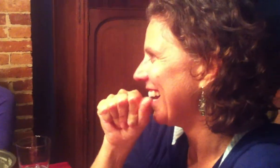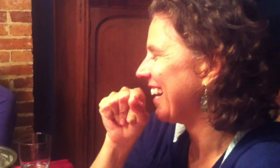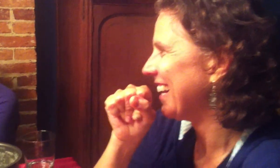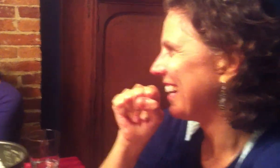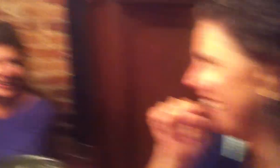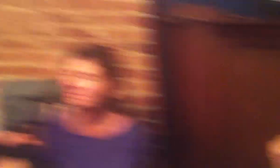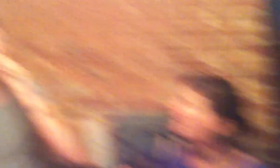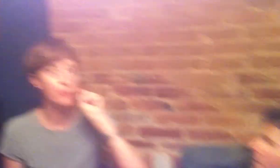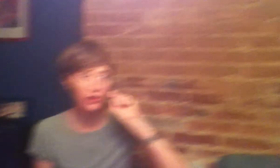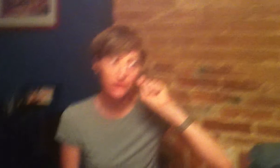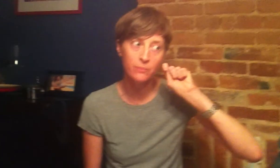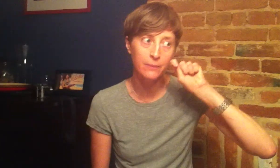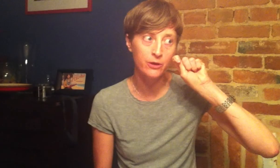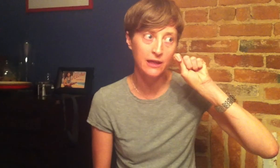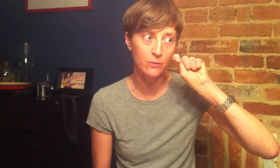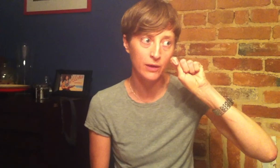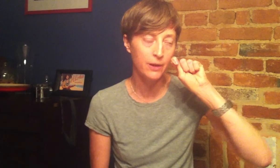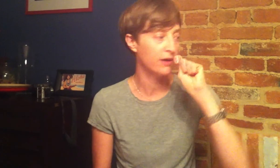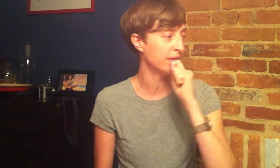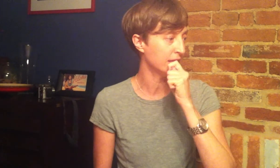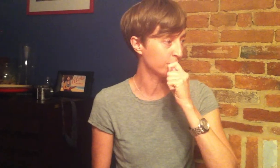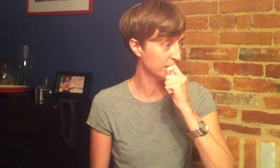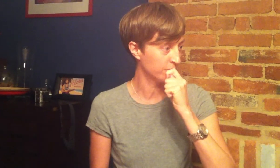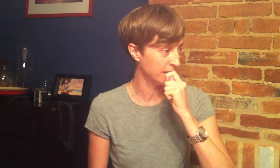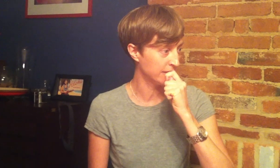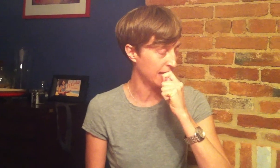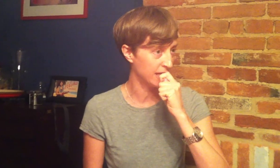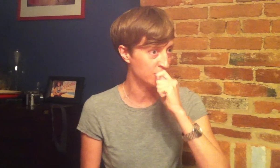lollipop, and you can like burn by putting it on one part, and then it's really sweet on the edge.